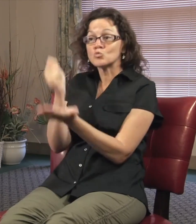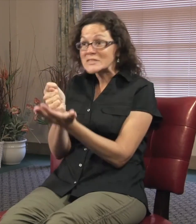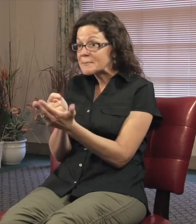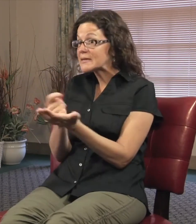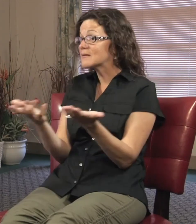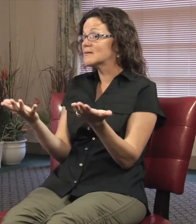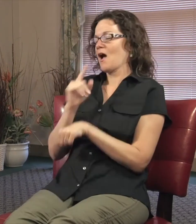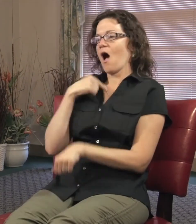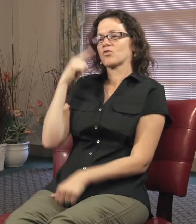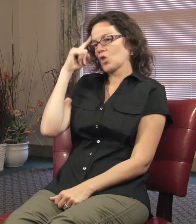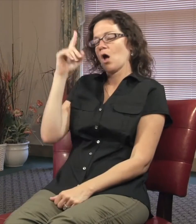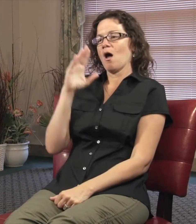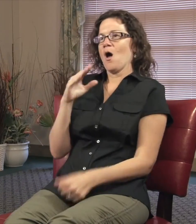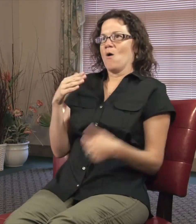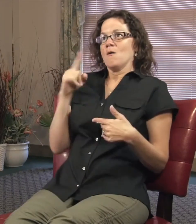a new treatment. I finally met a counselor.